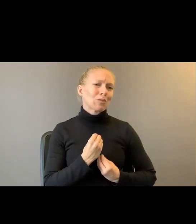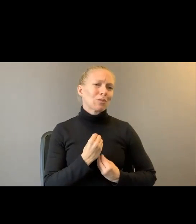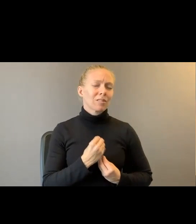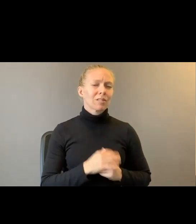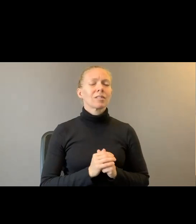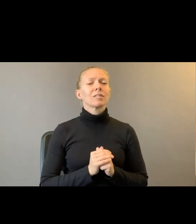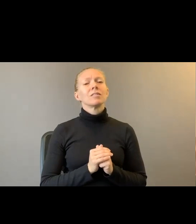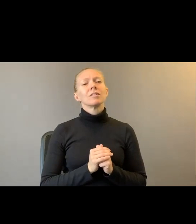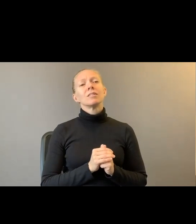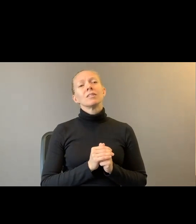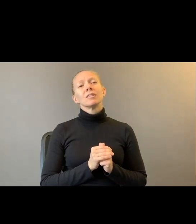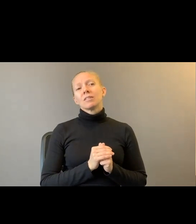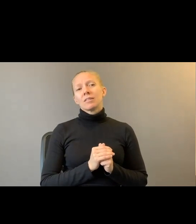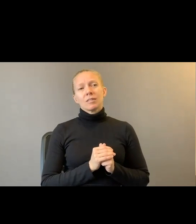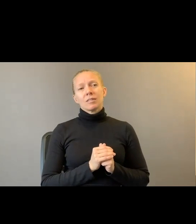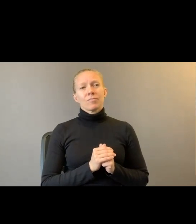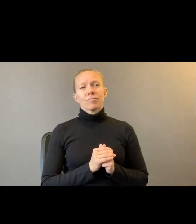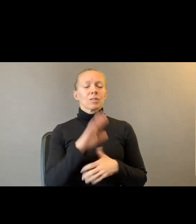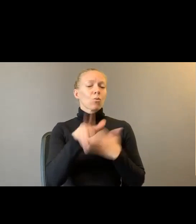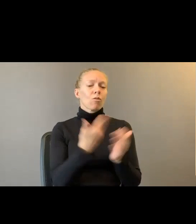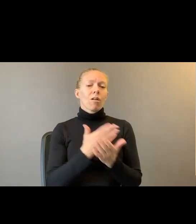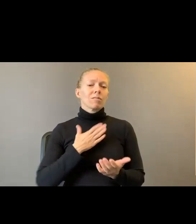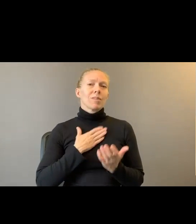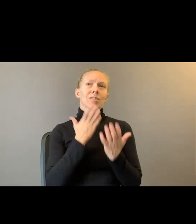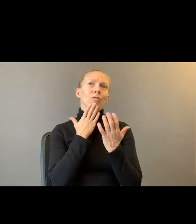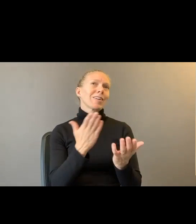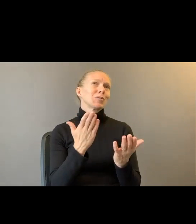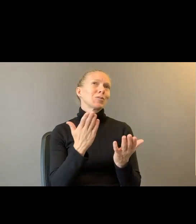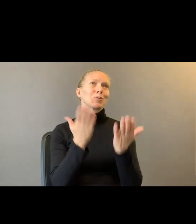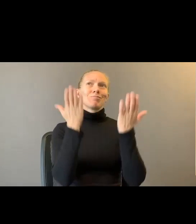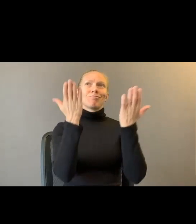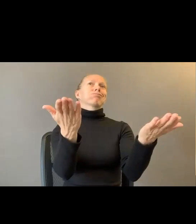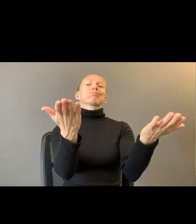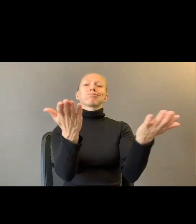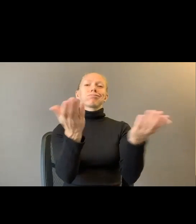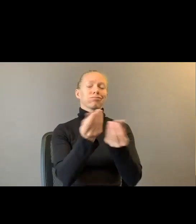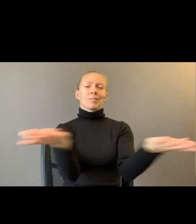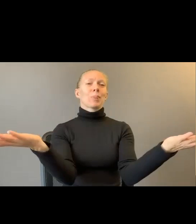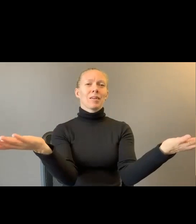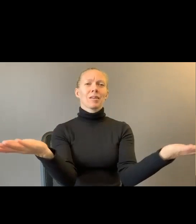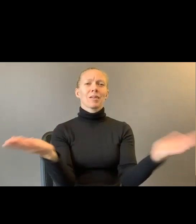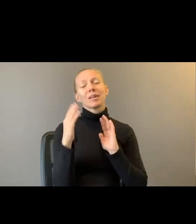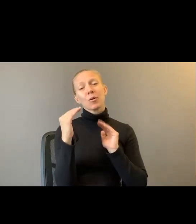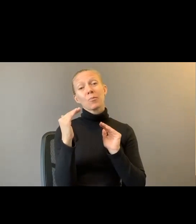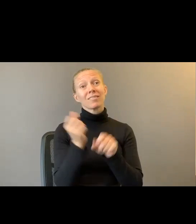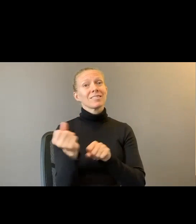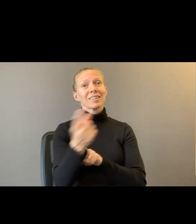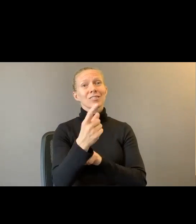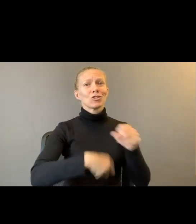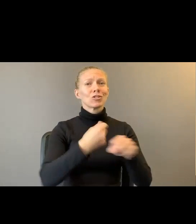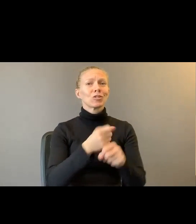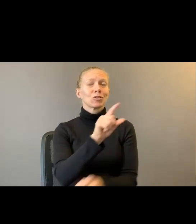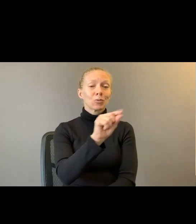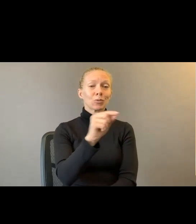putting all my gratitude out in the air and just hoping 2021 will have,